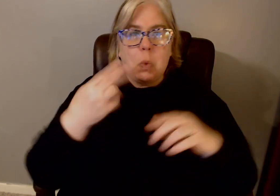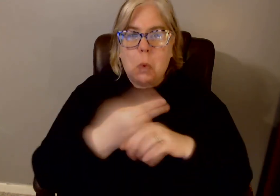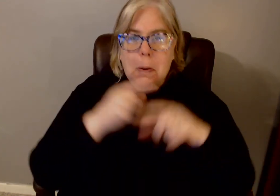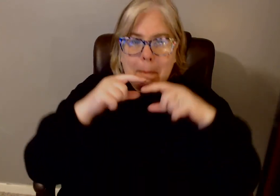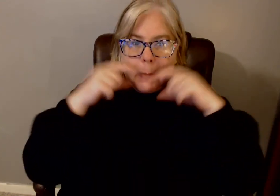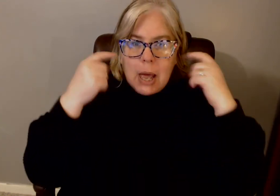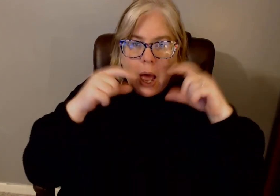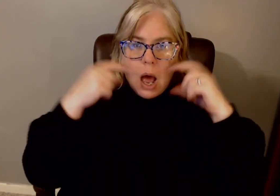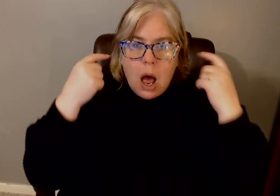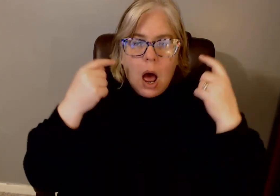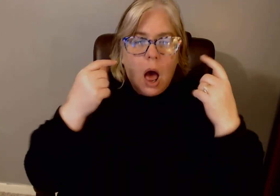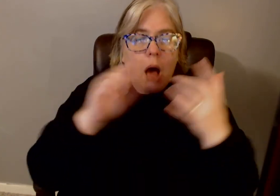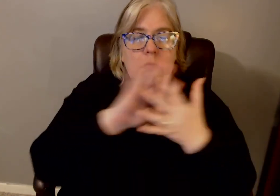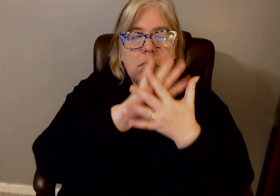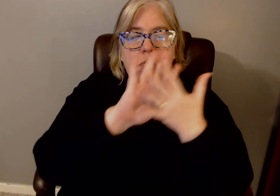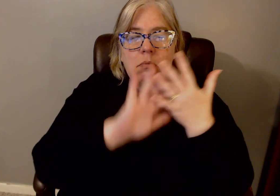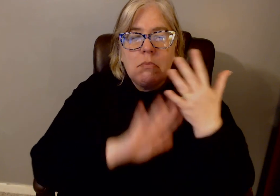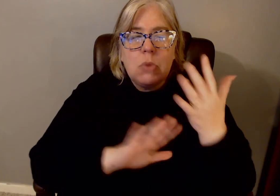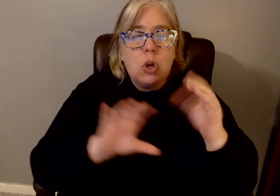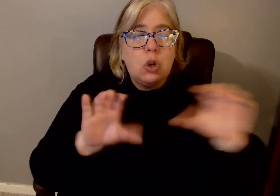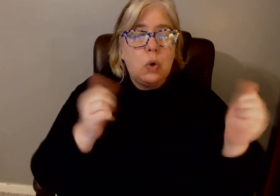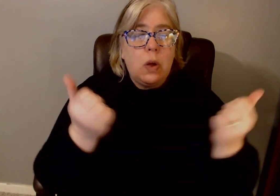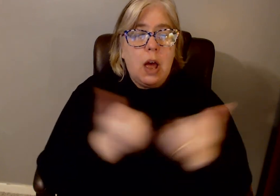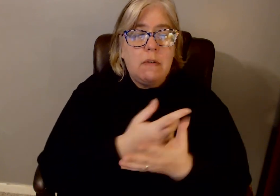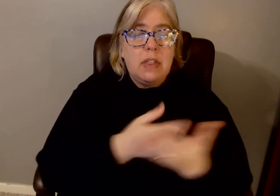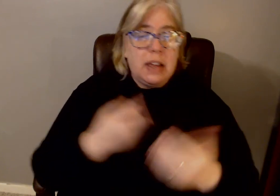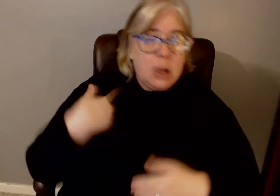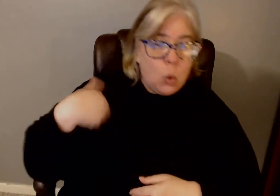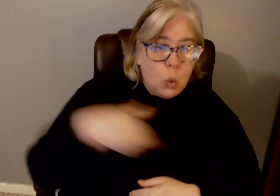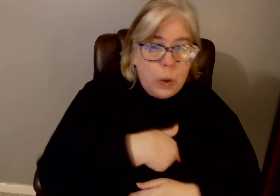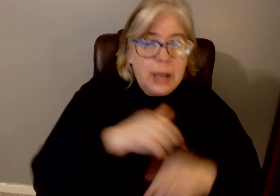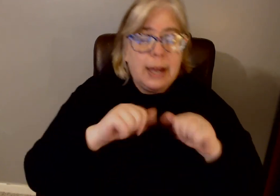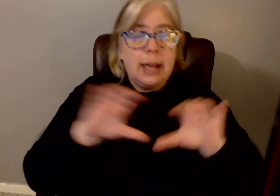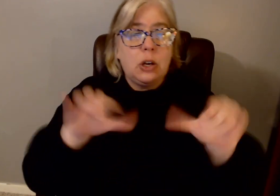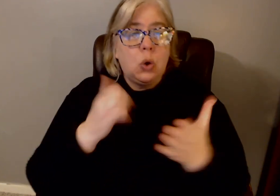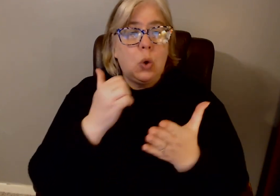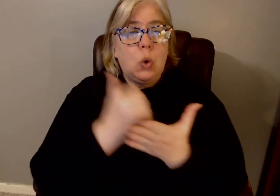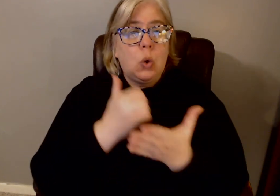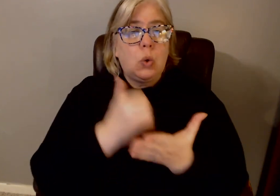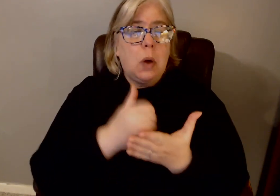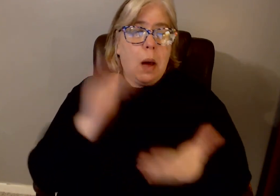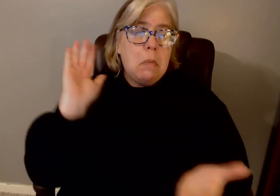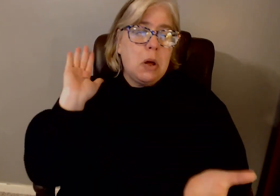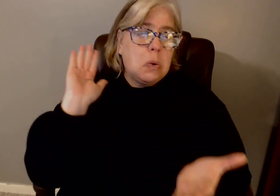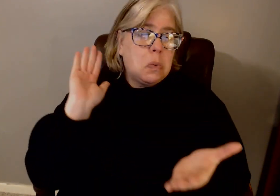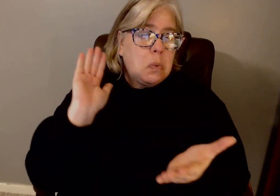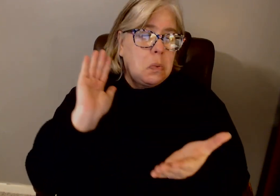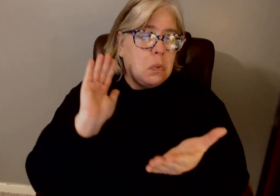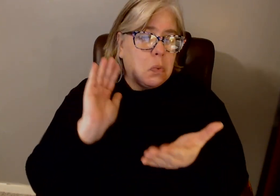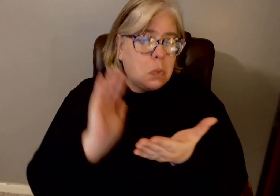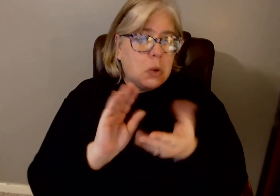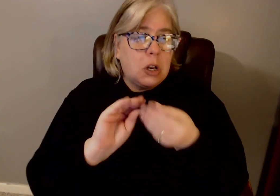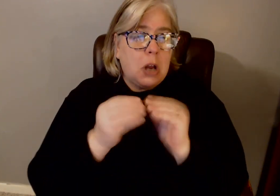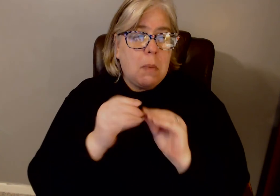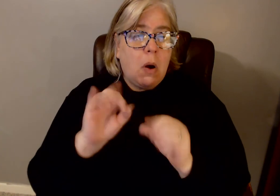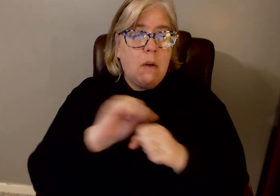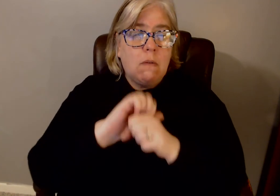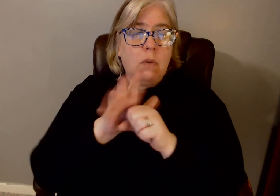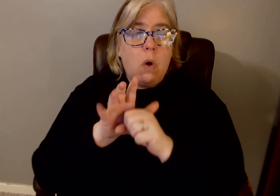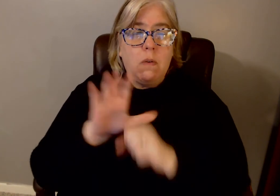Thank you for your follow